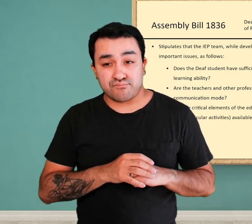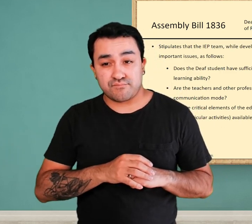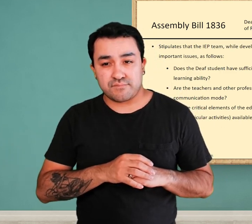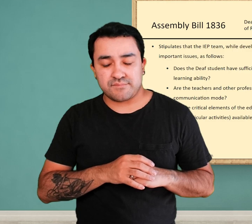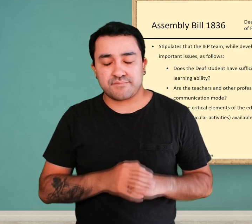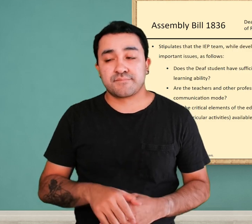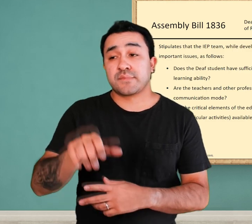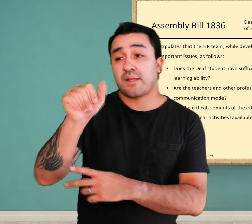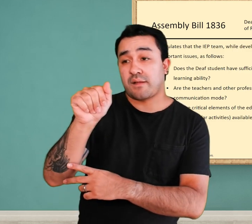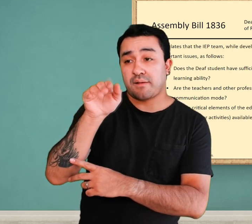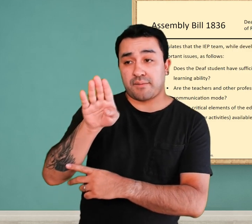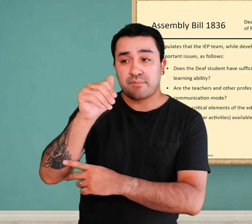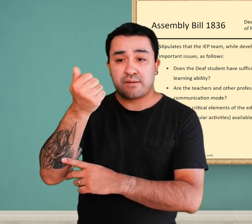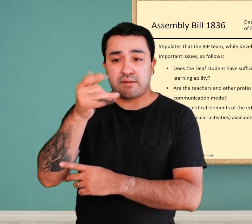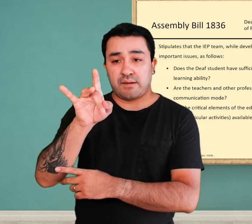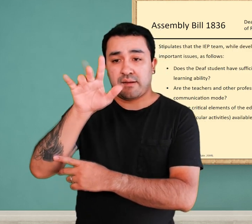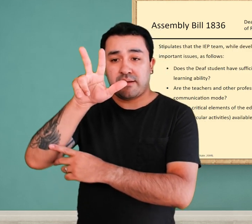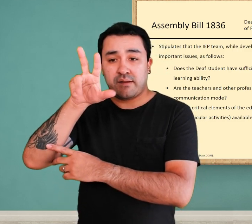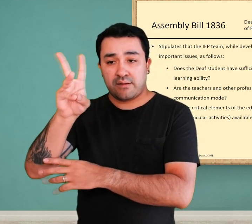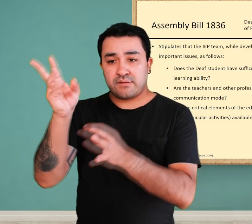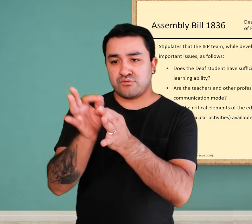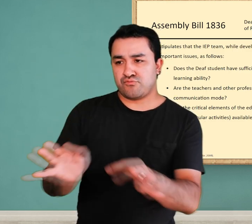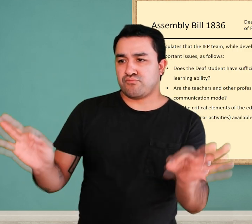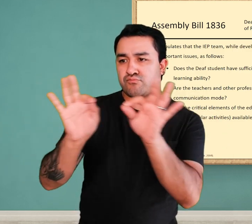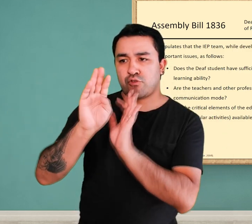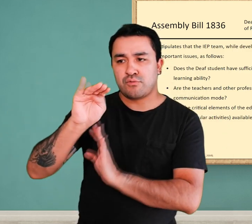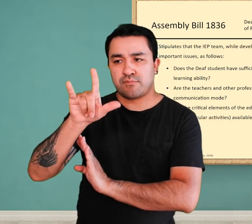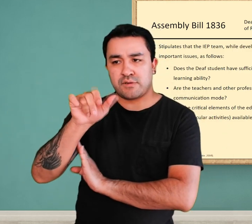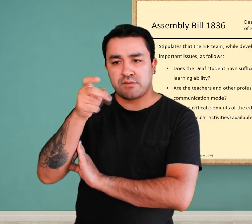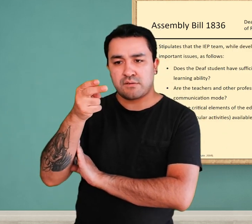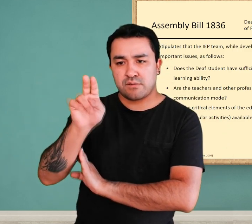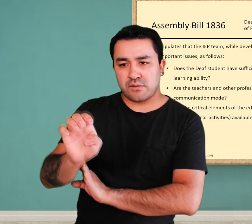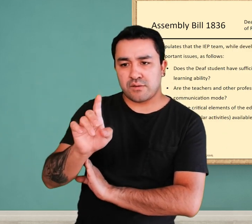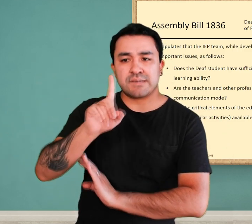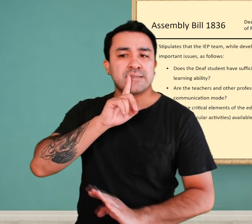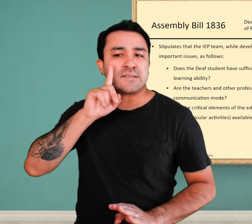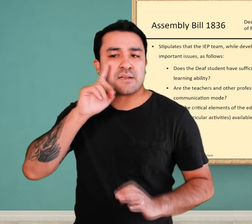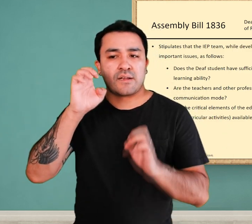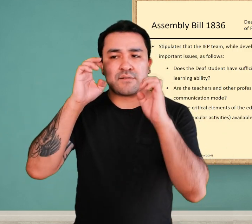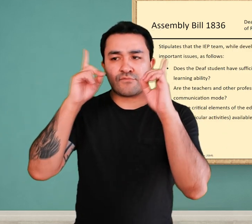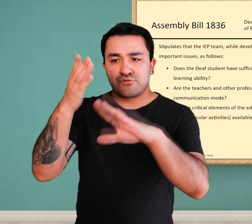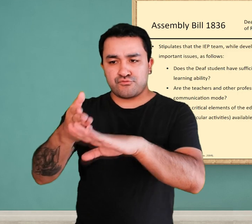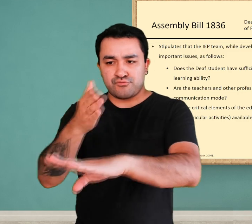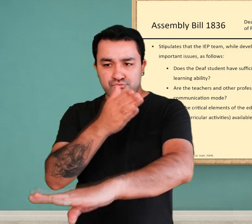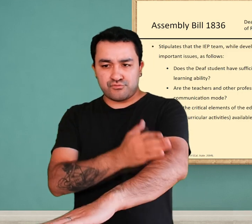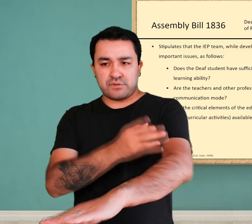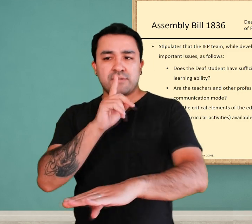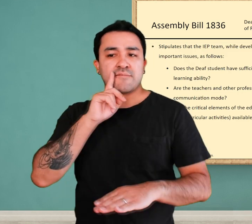This law was a significant milestone in passing laws to improve the educational experience for deaf students.